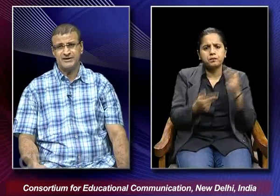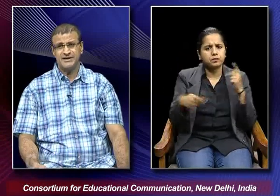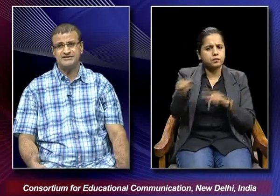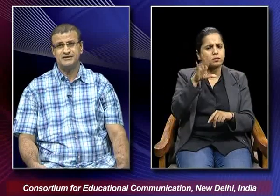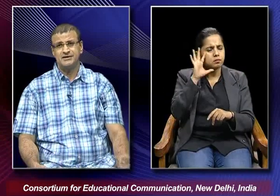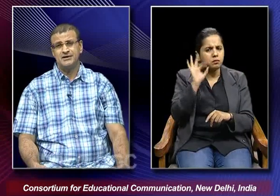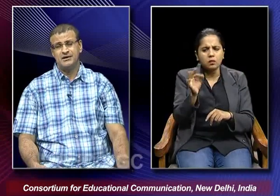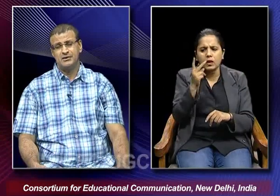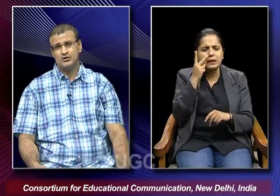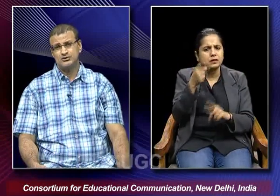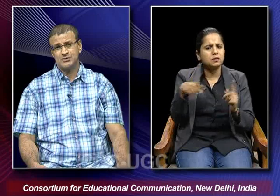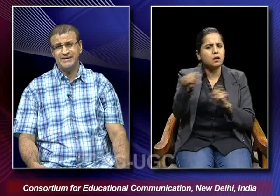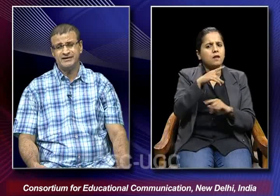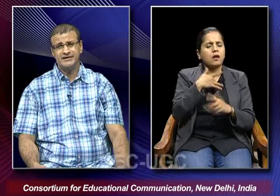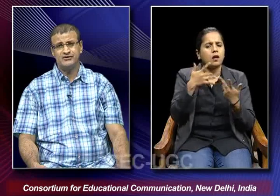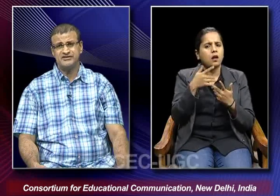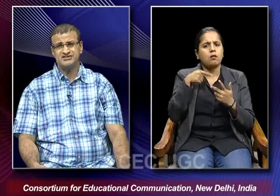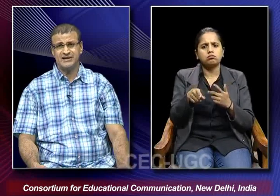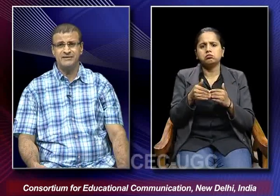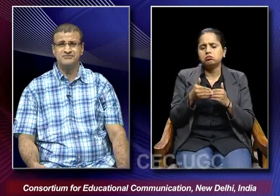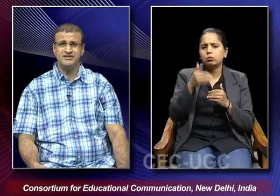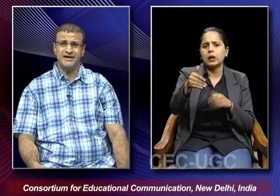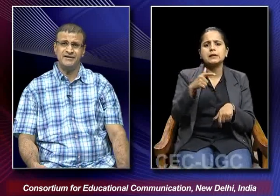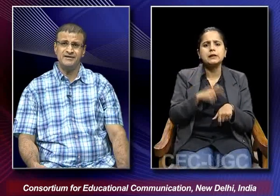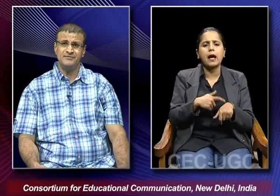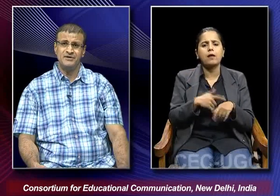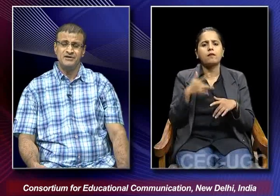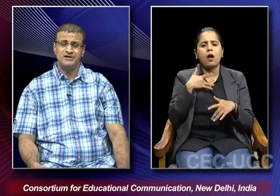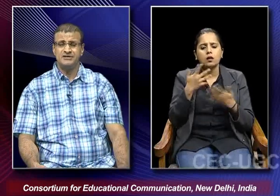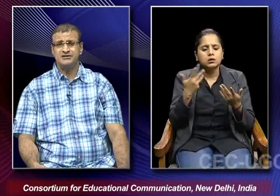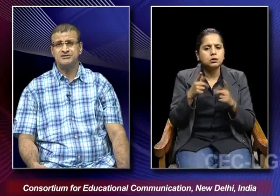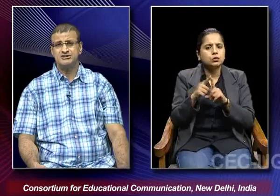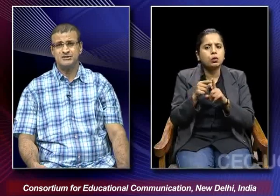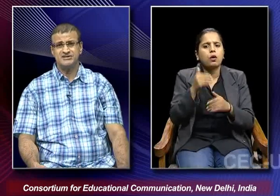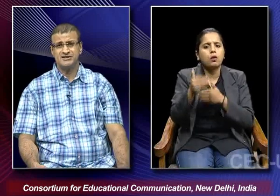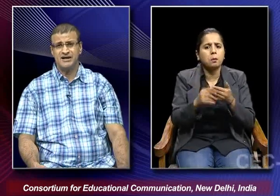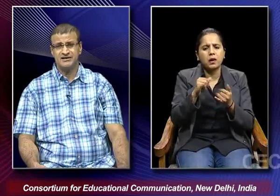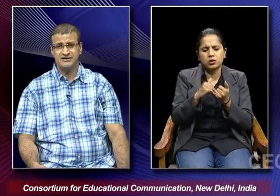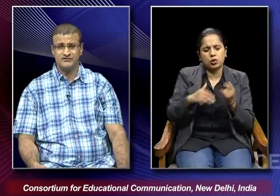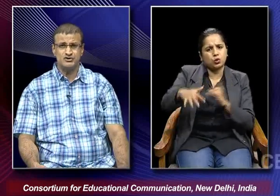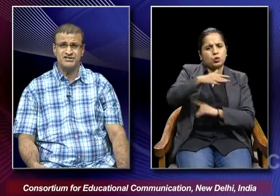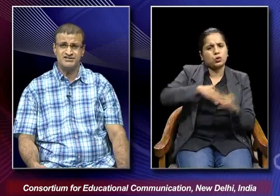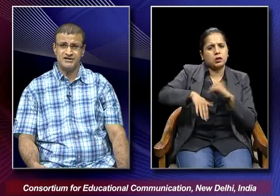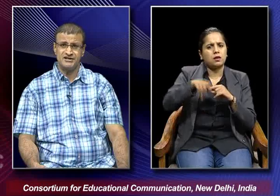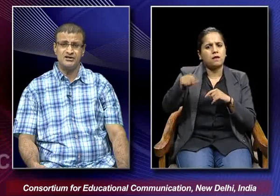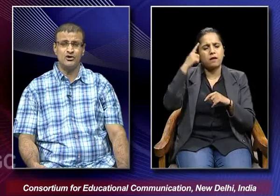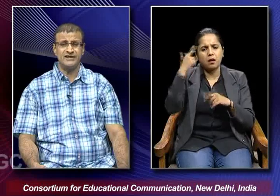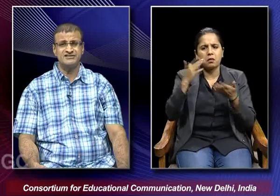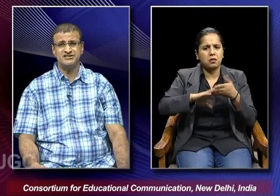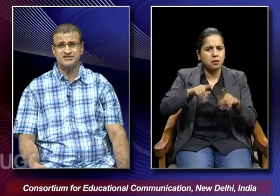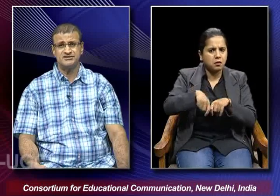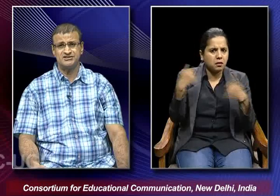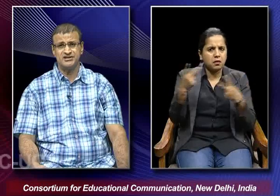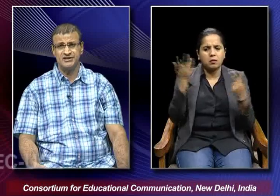as well as was quite ahead of its times. And the situation regarding divorces it did not